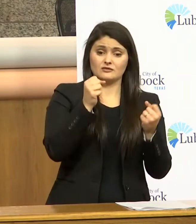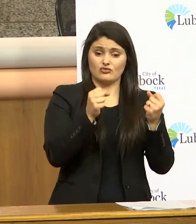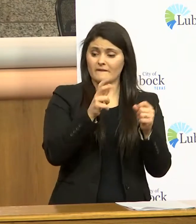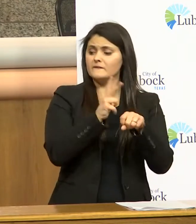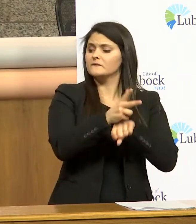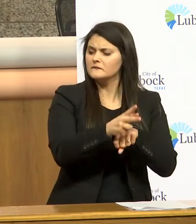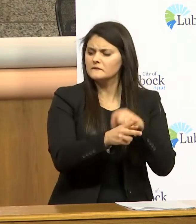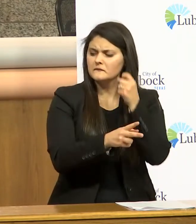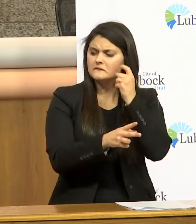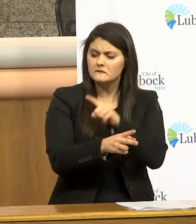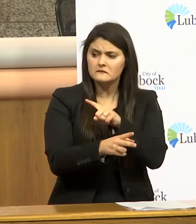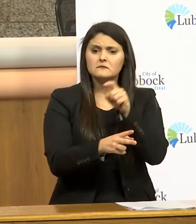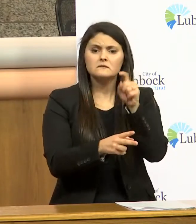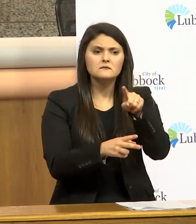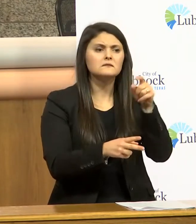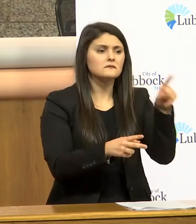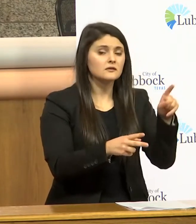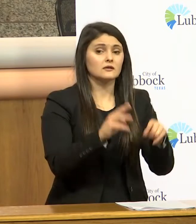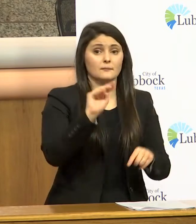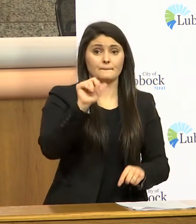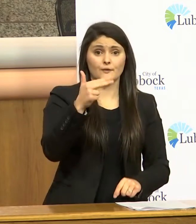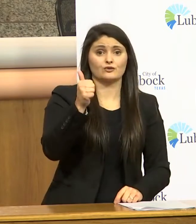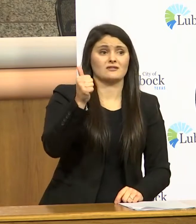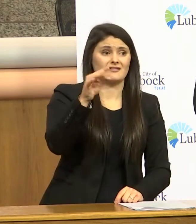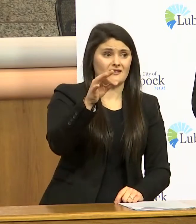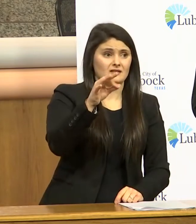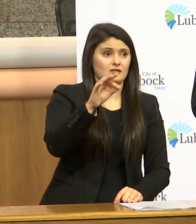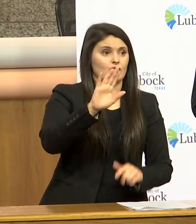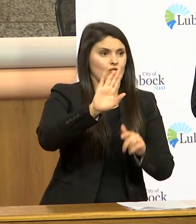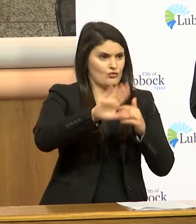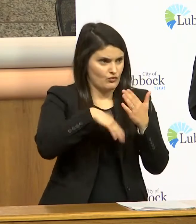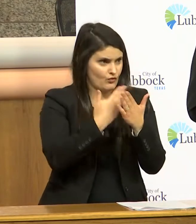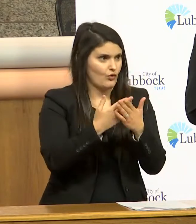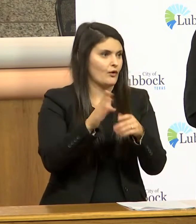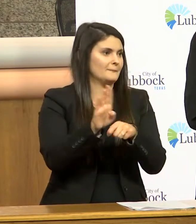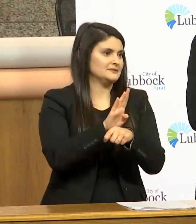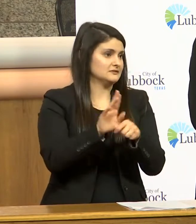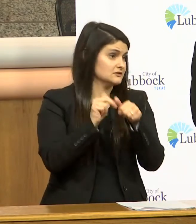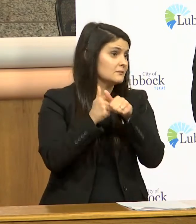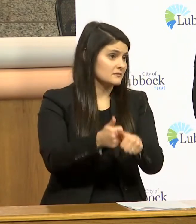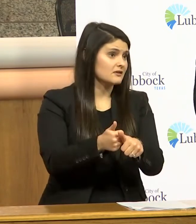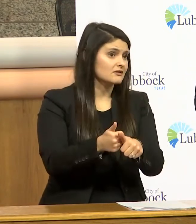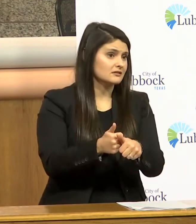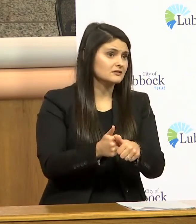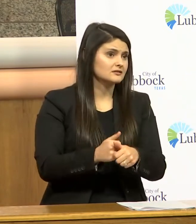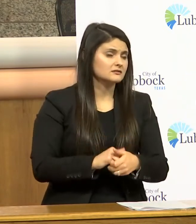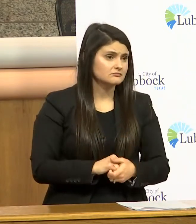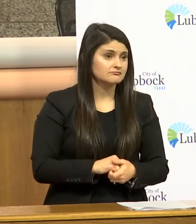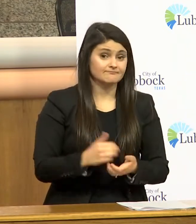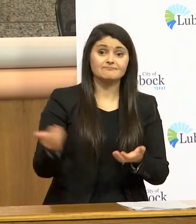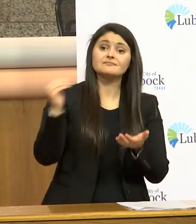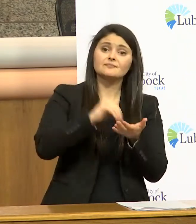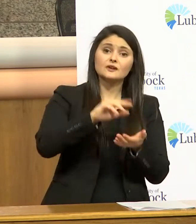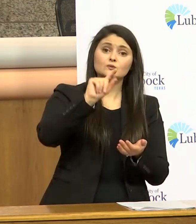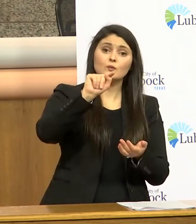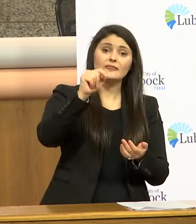march the 19th all establishments were in compliance did it again on the 20th we